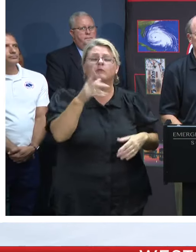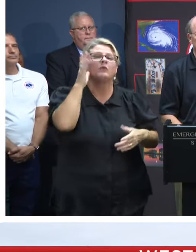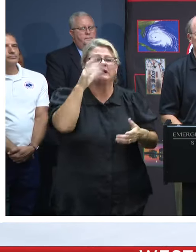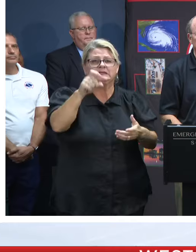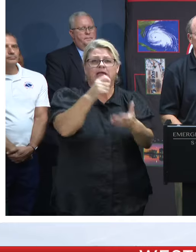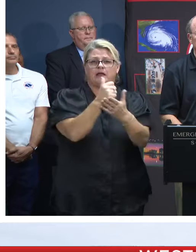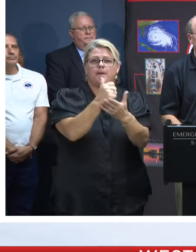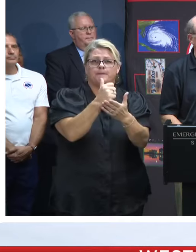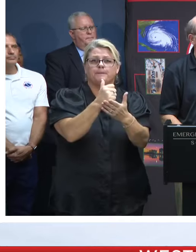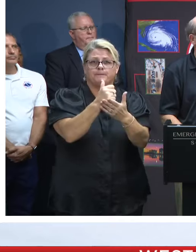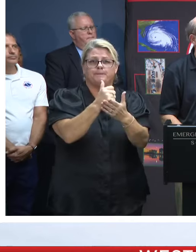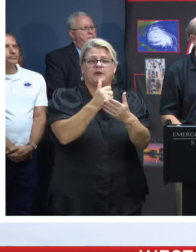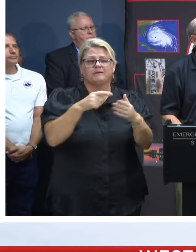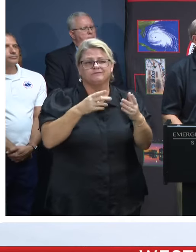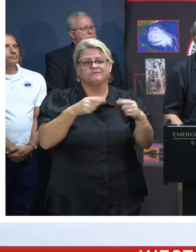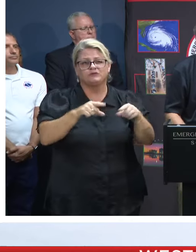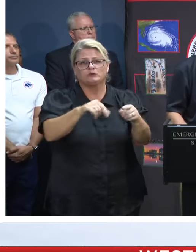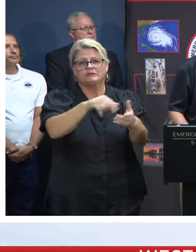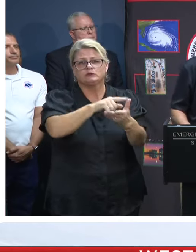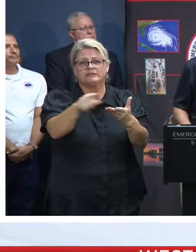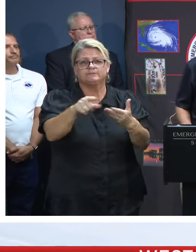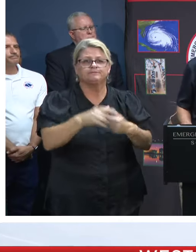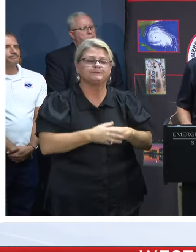assistance as we proceed through this operation.